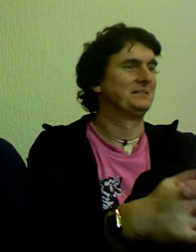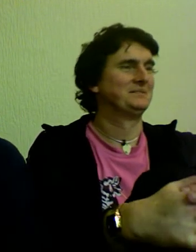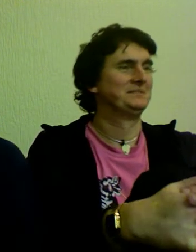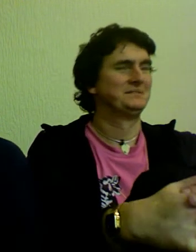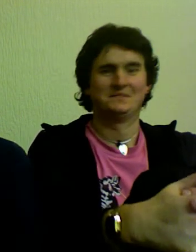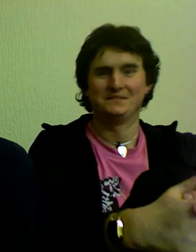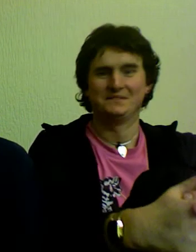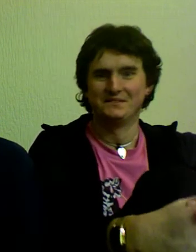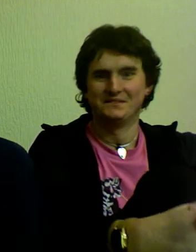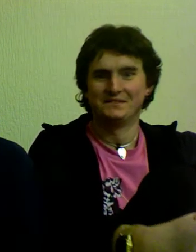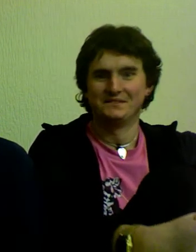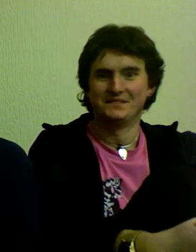And on toilet walls.